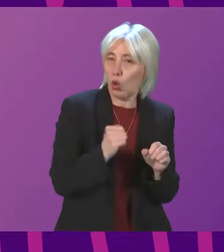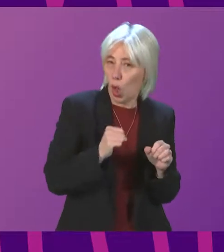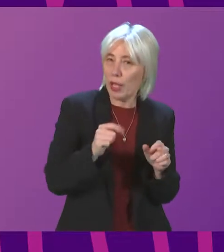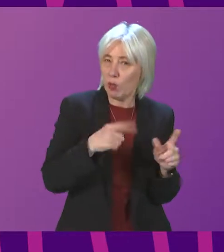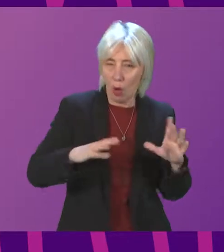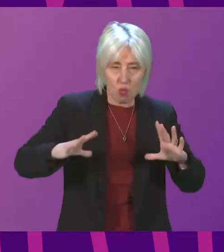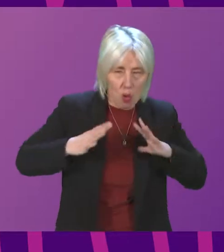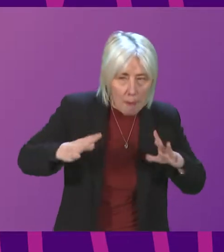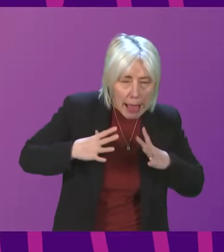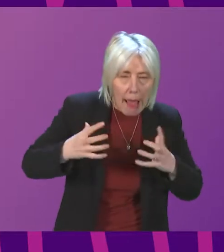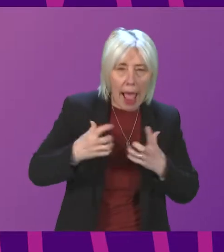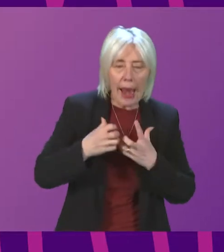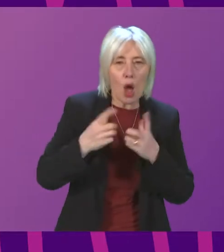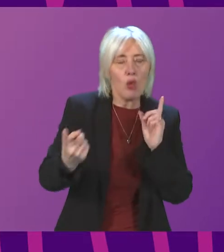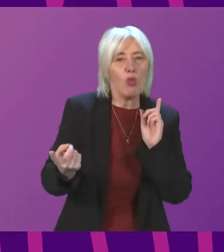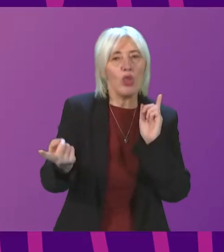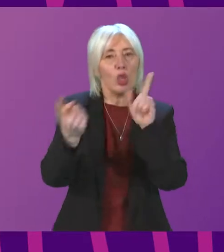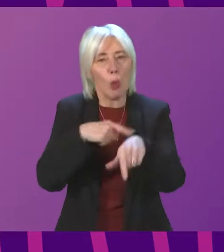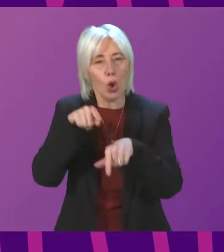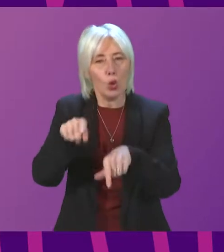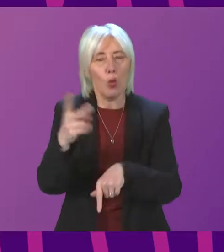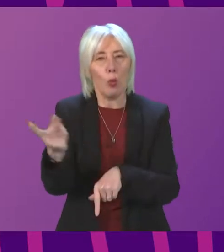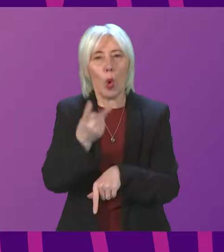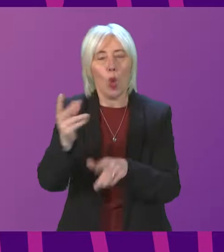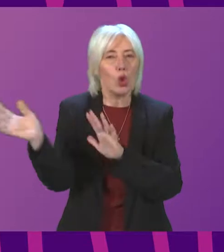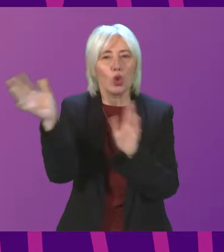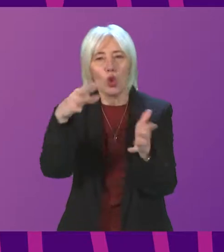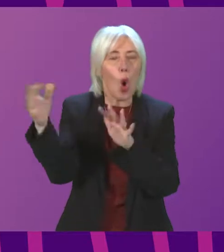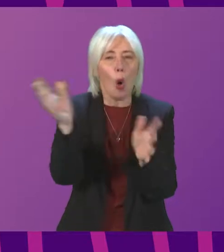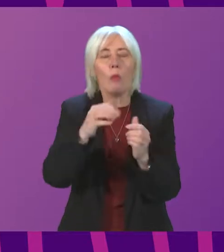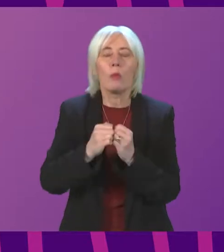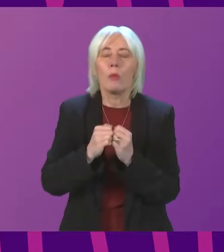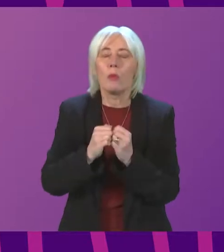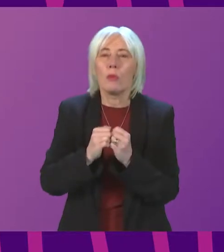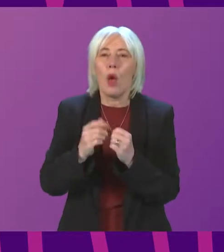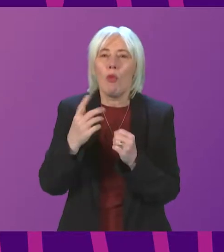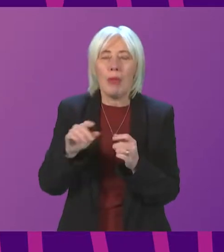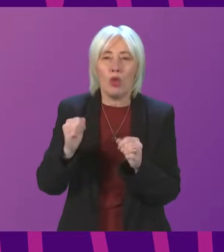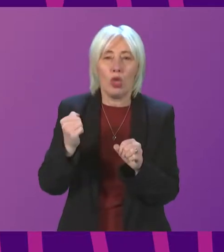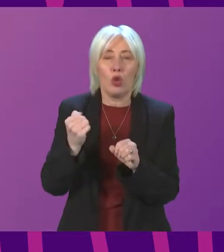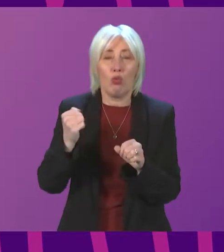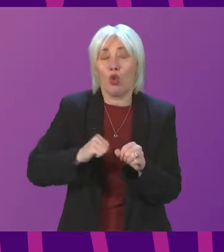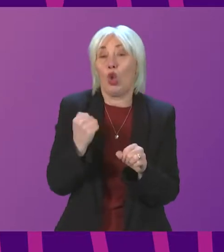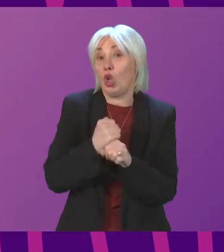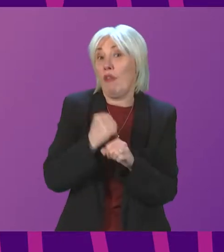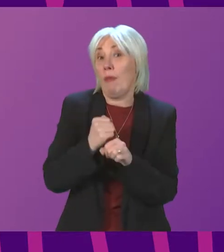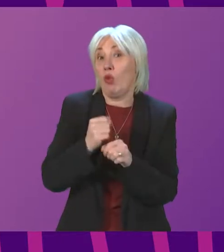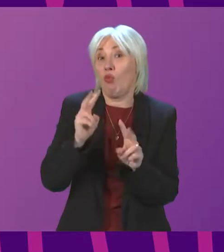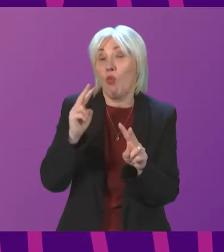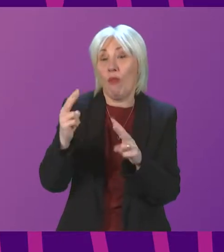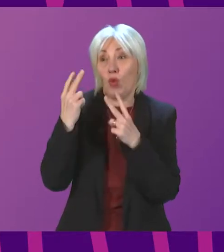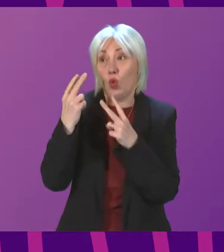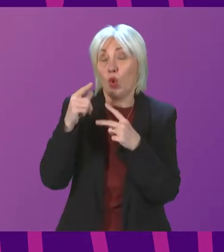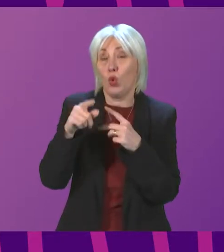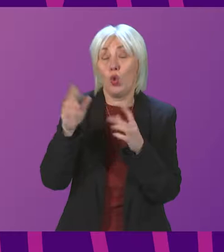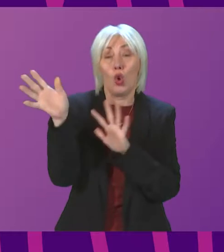and response to Storm Malik and Storm Corrie. The Deputy First Minister previously commissioned a Scottish Government review into the response to Storm